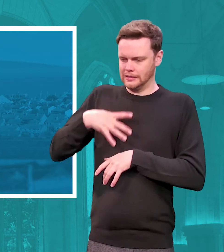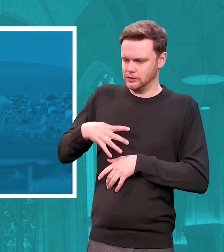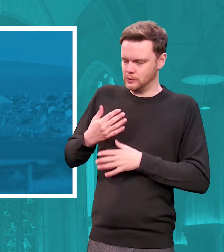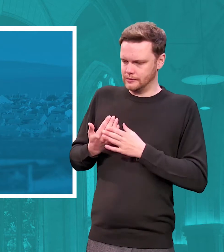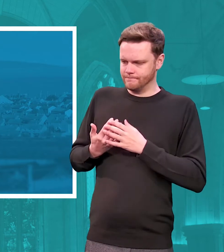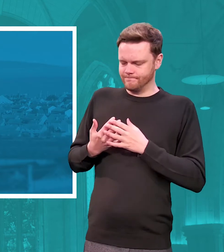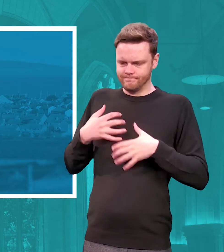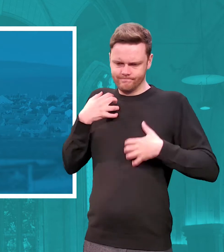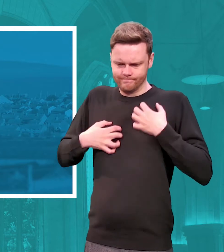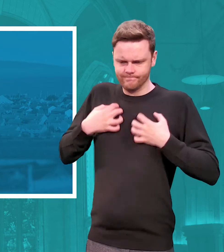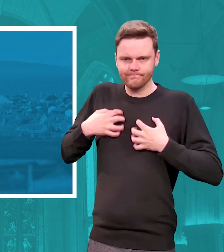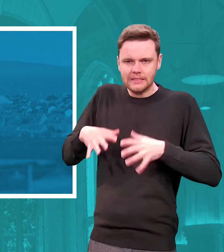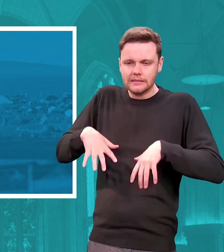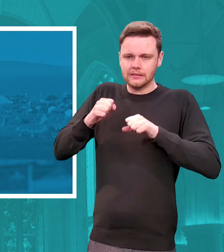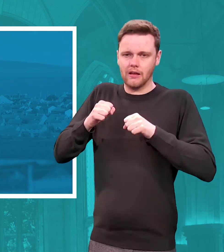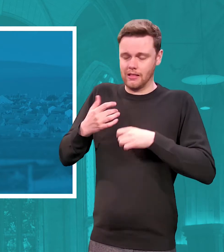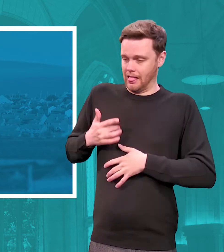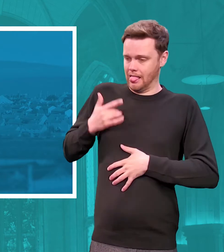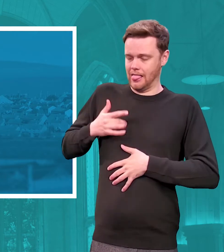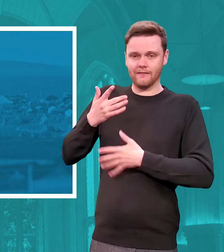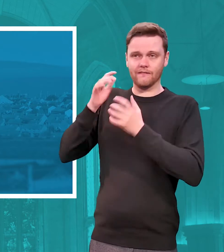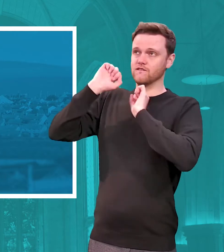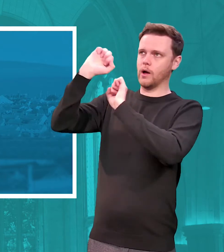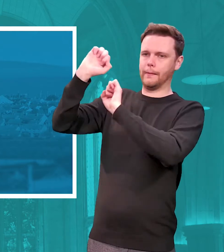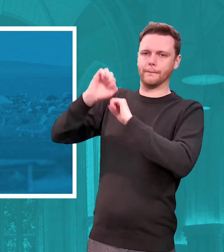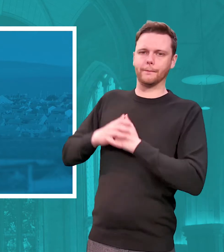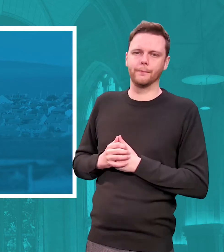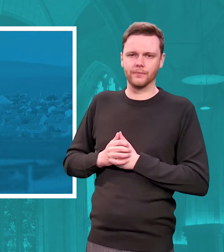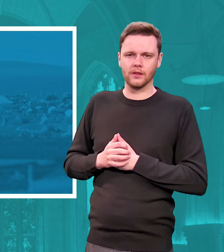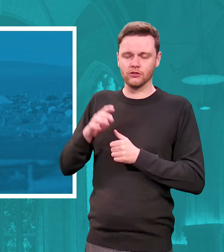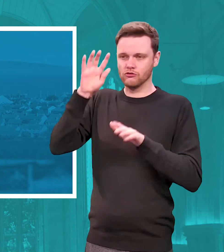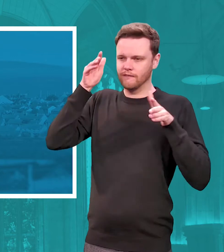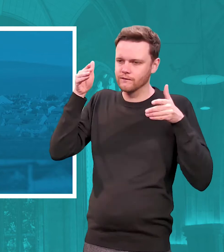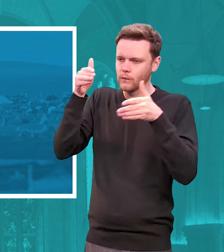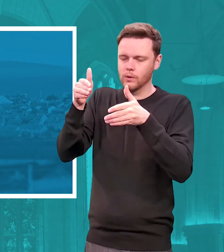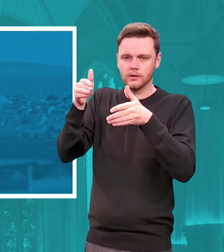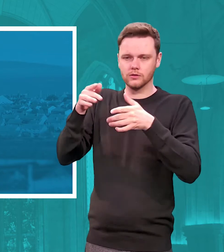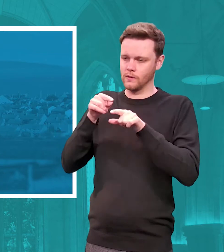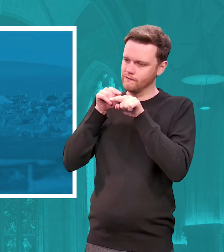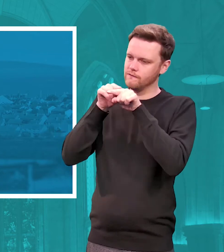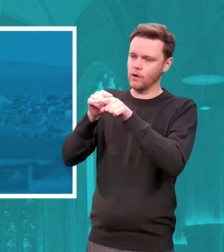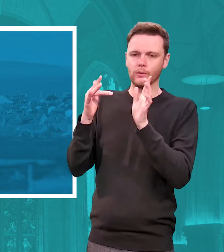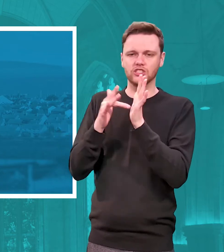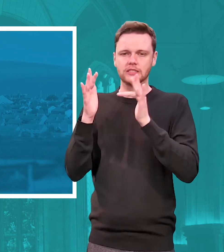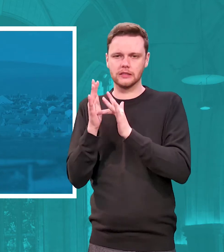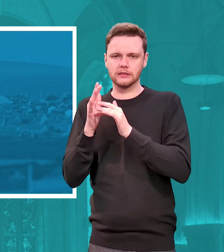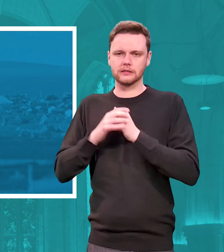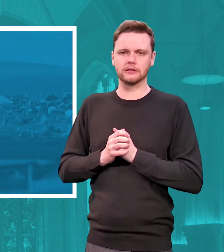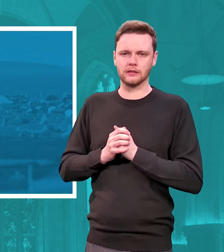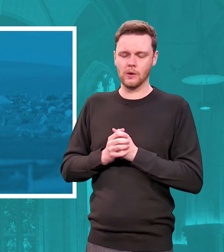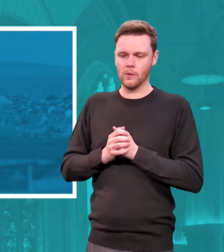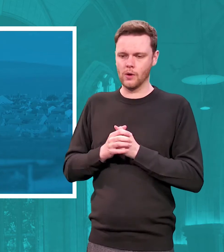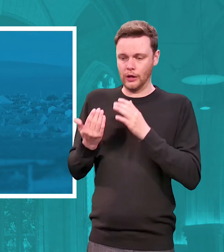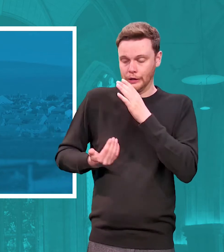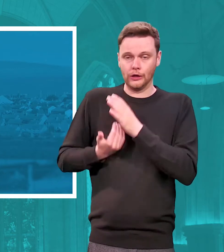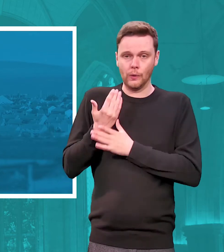passion for living wholeheartedly for him to refocus on following jesus to breathe new life